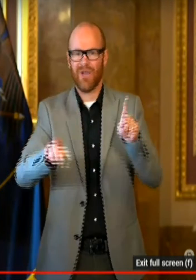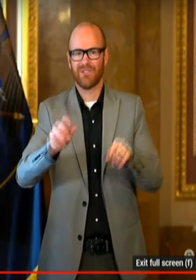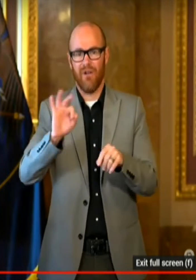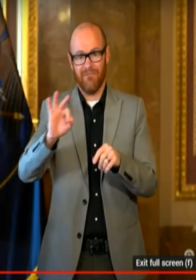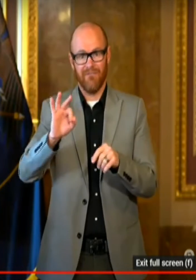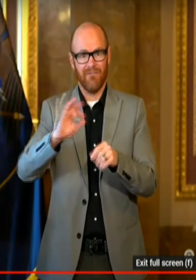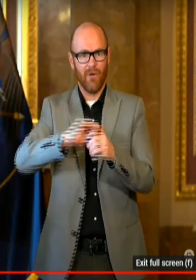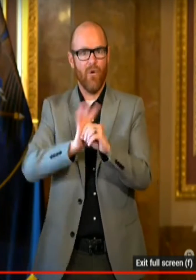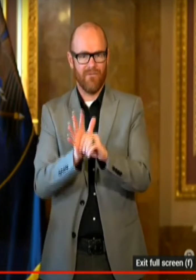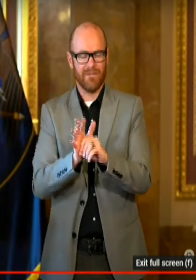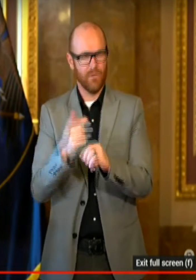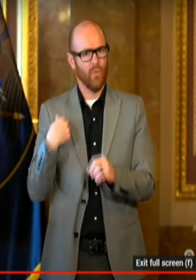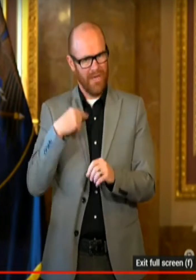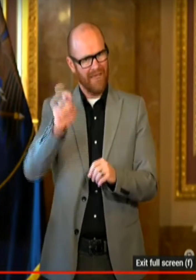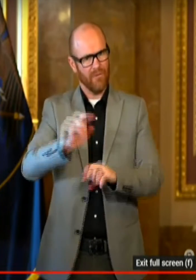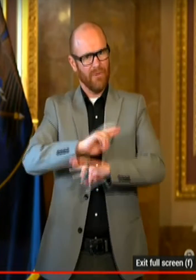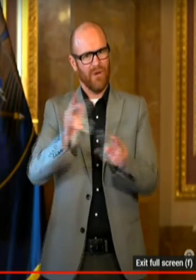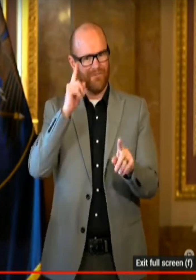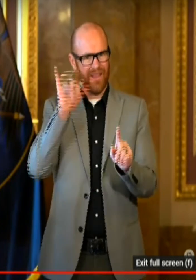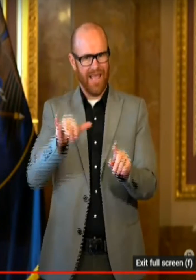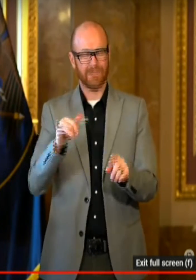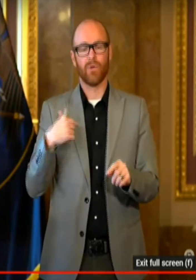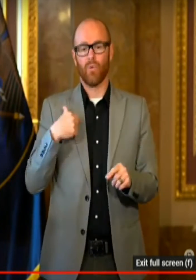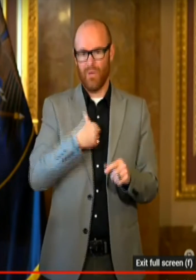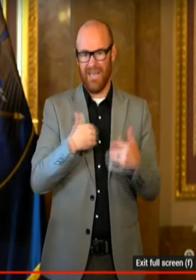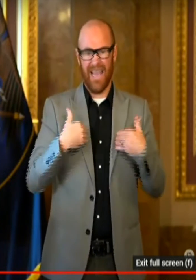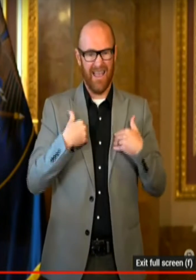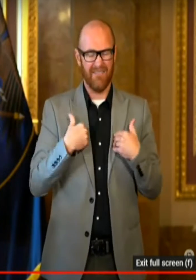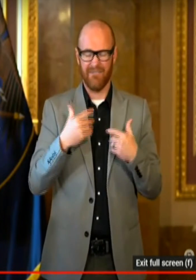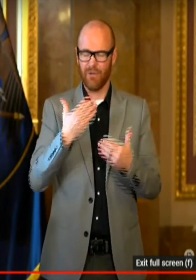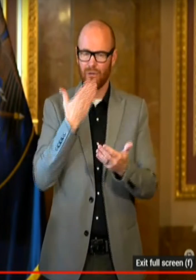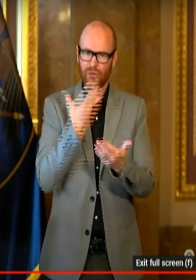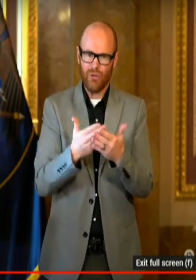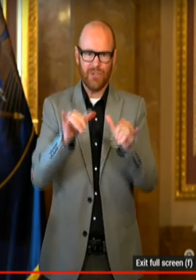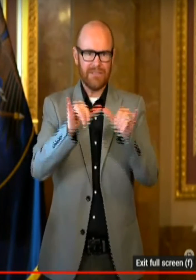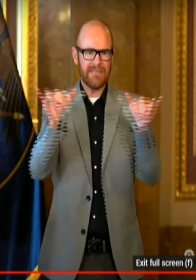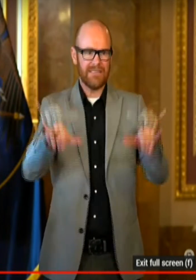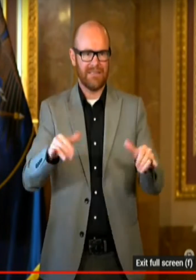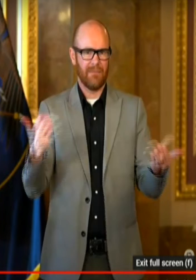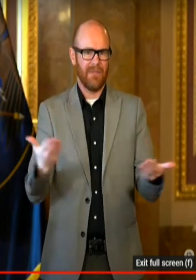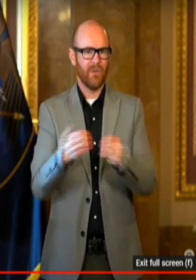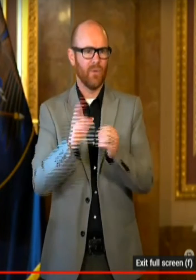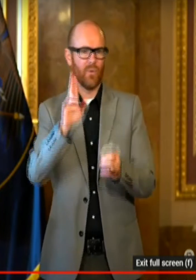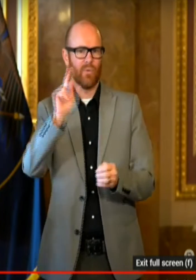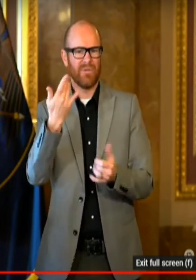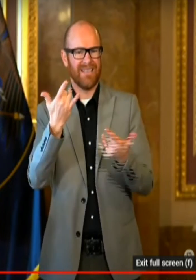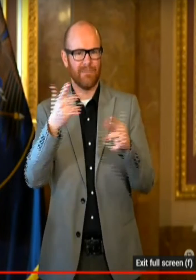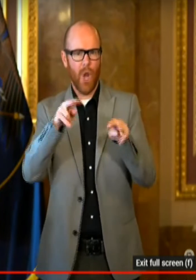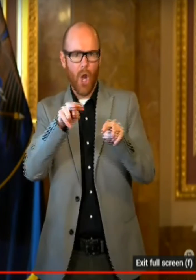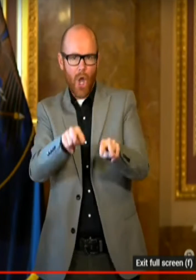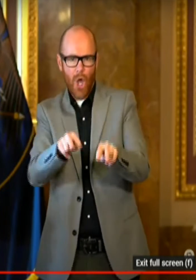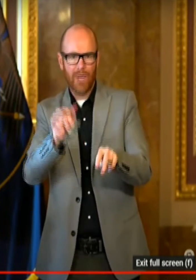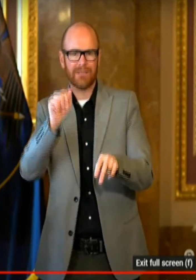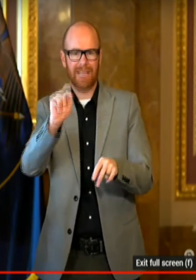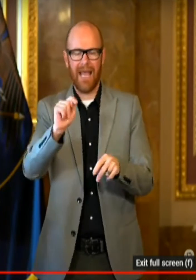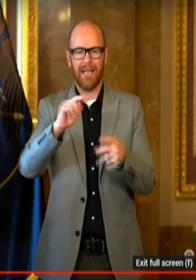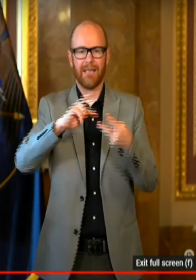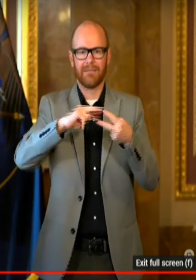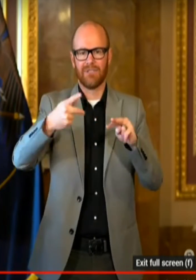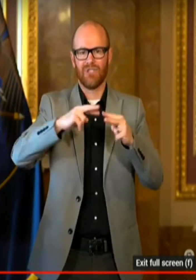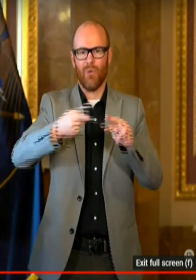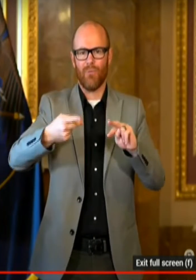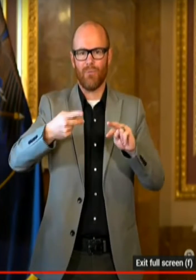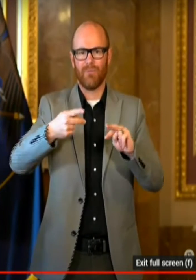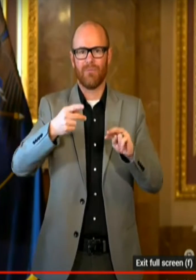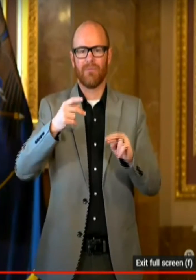So we have good systems in place to look. We have an excellent system here in Utah that looks at whole genome sequencing of the virus,